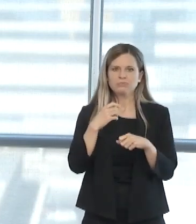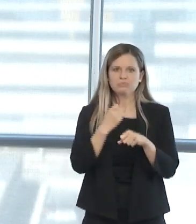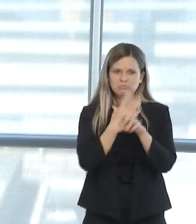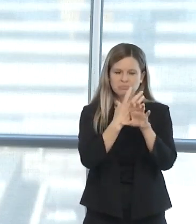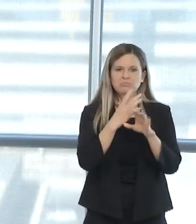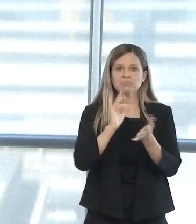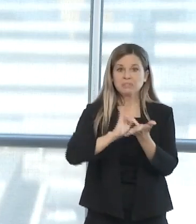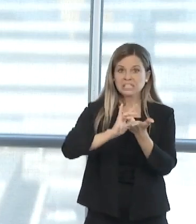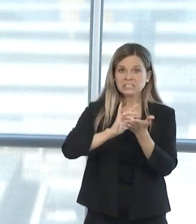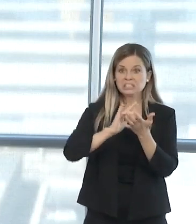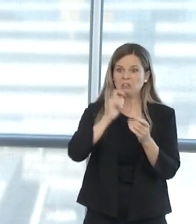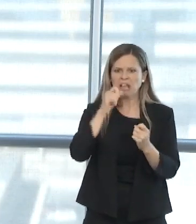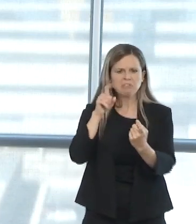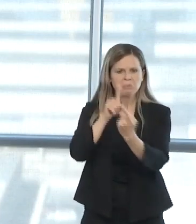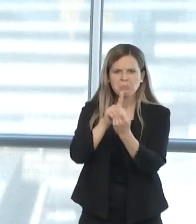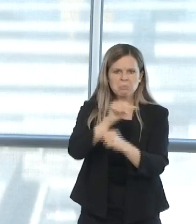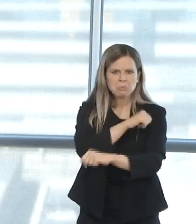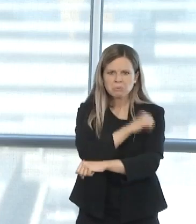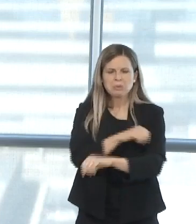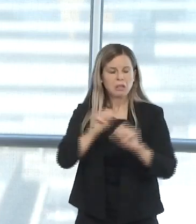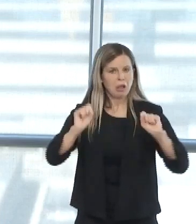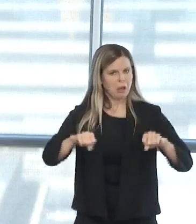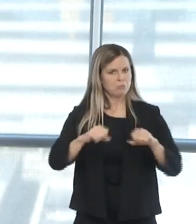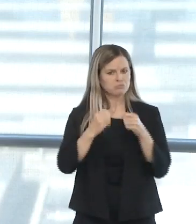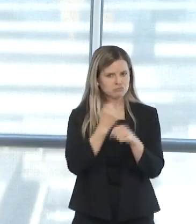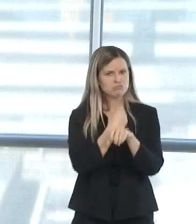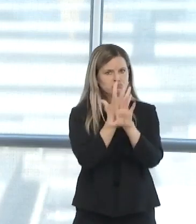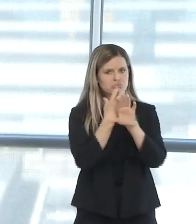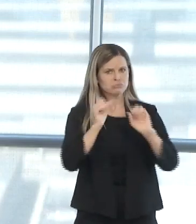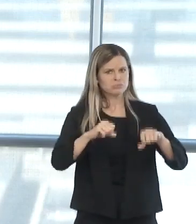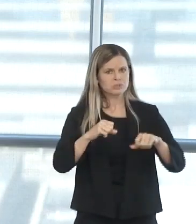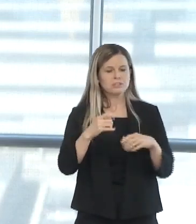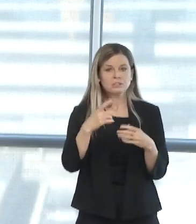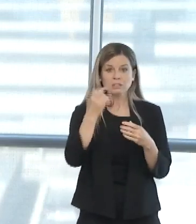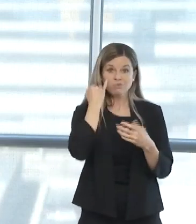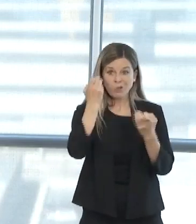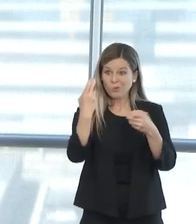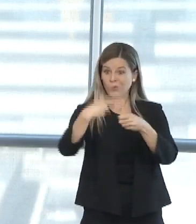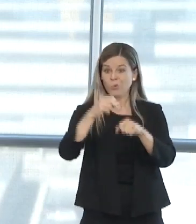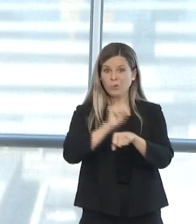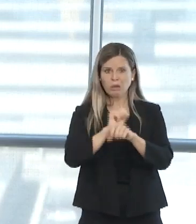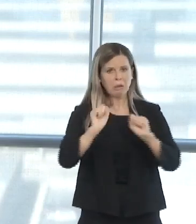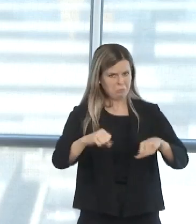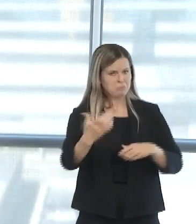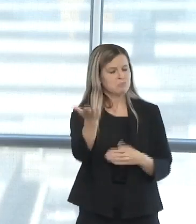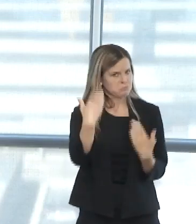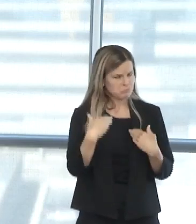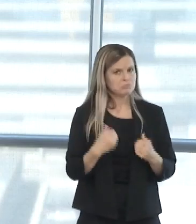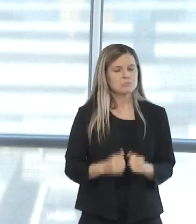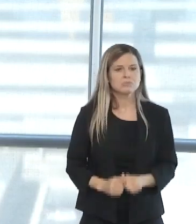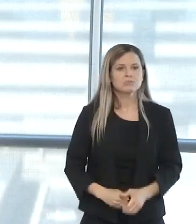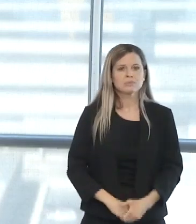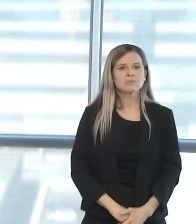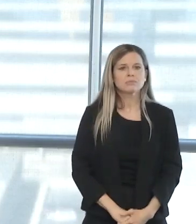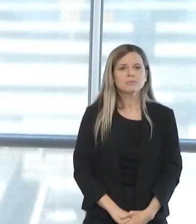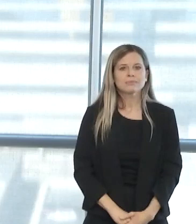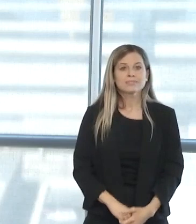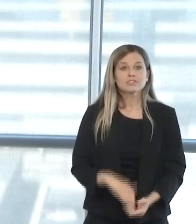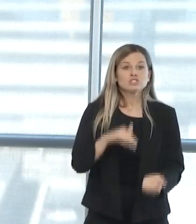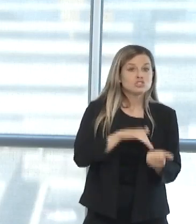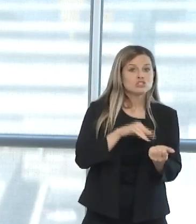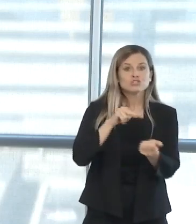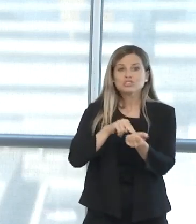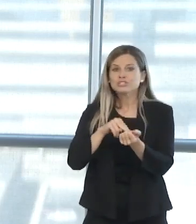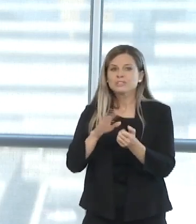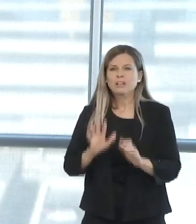non-direct patient care settings. Medical professionals across the state who are willing to join us can go